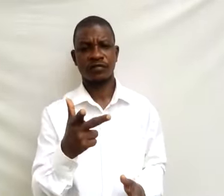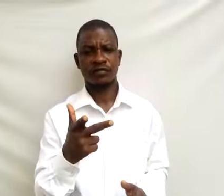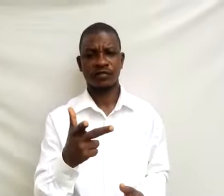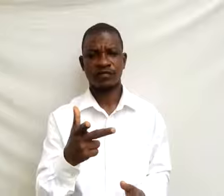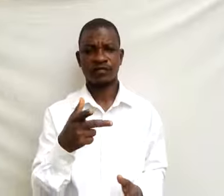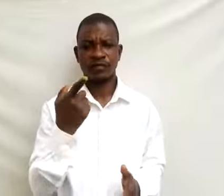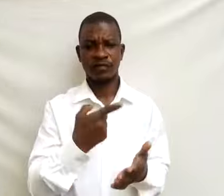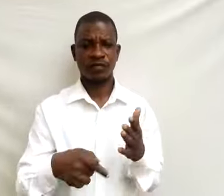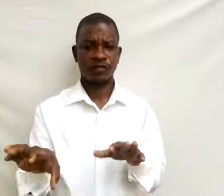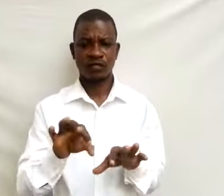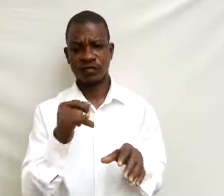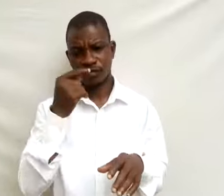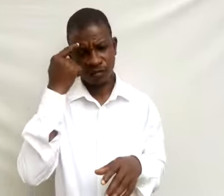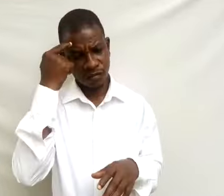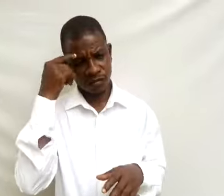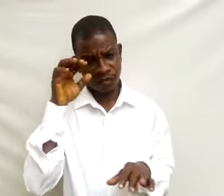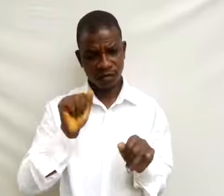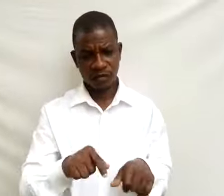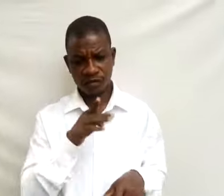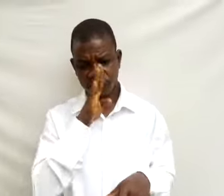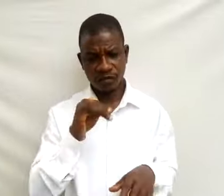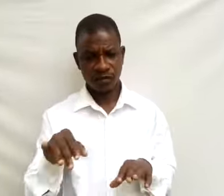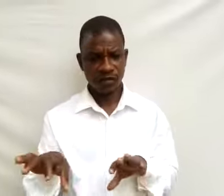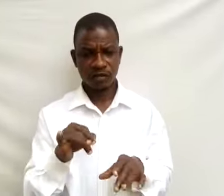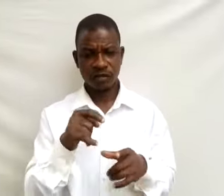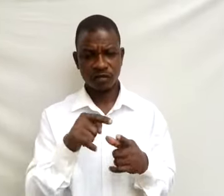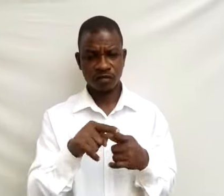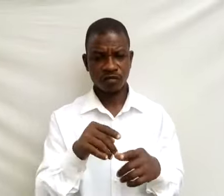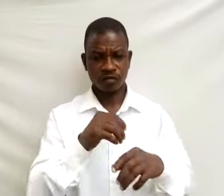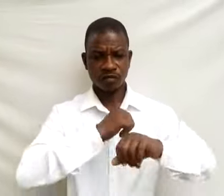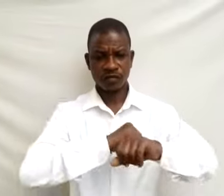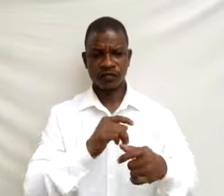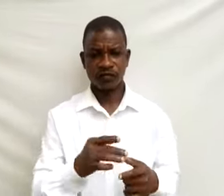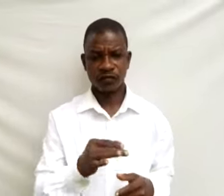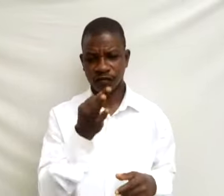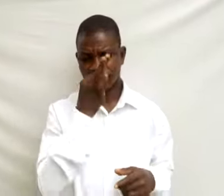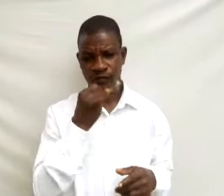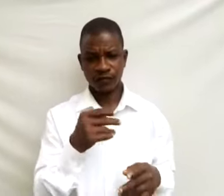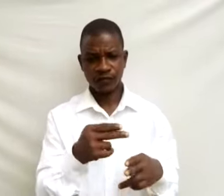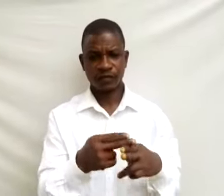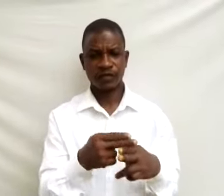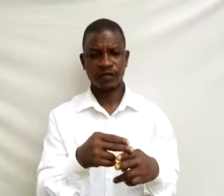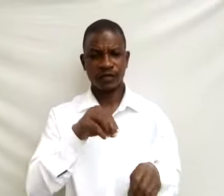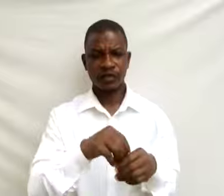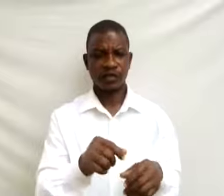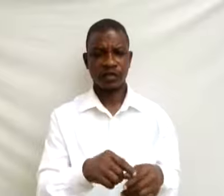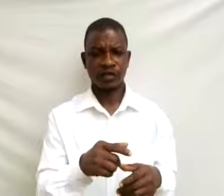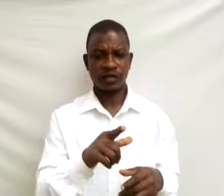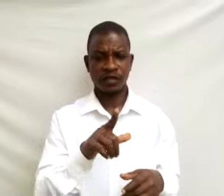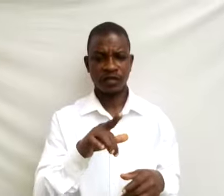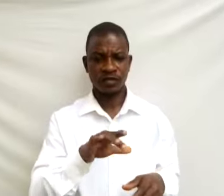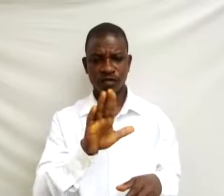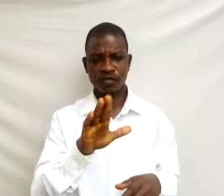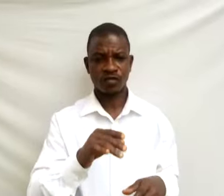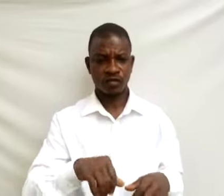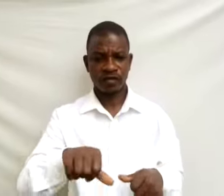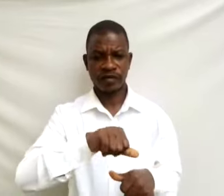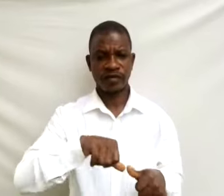What do you think can be done to prevent food shortage in your locality? 11.